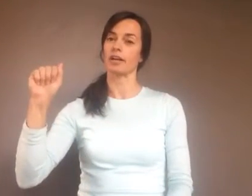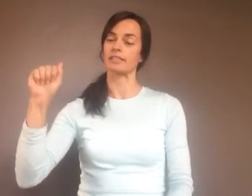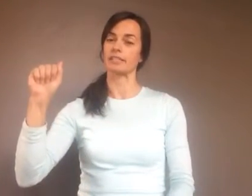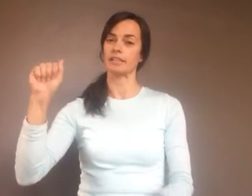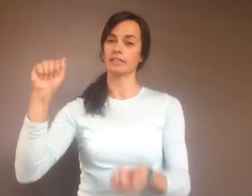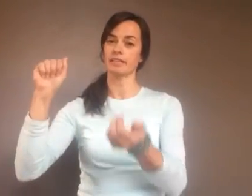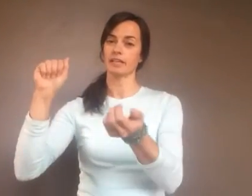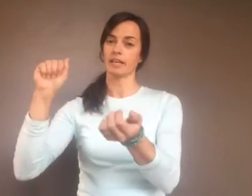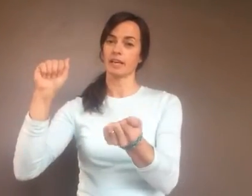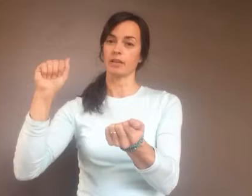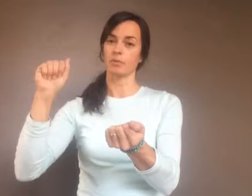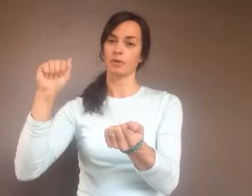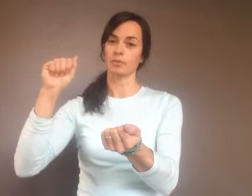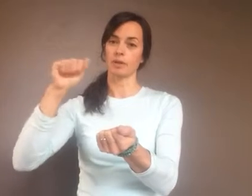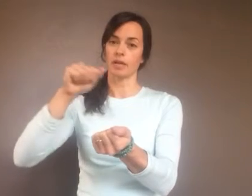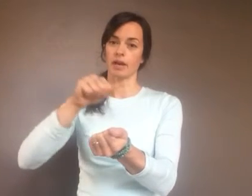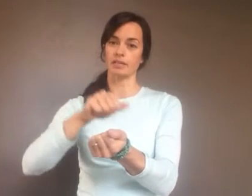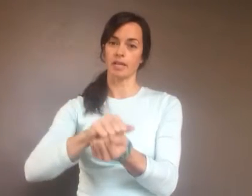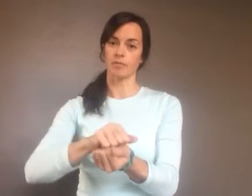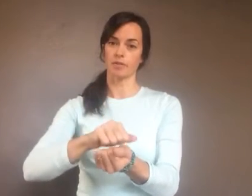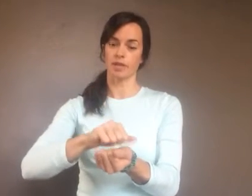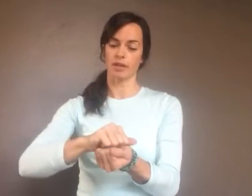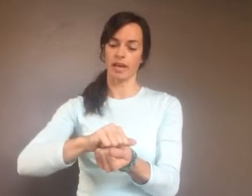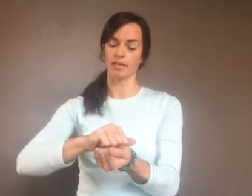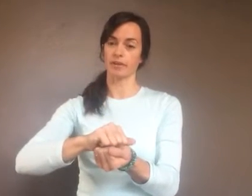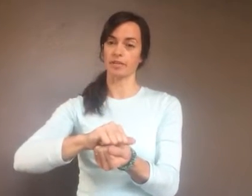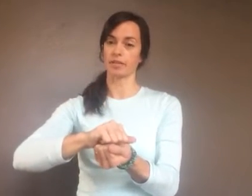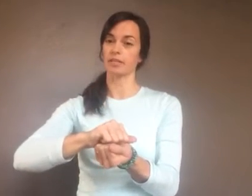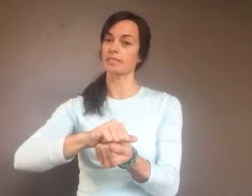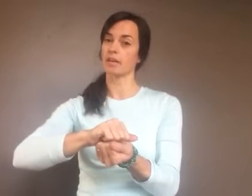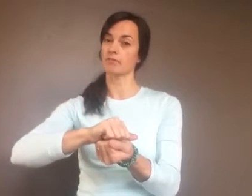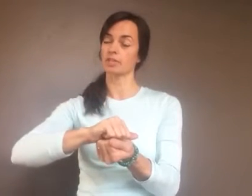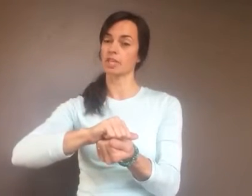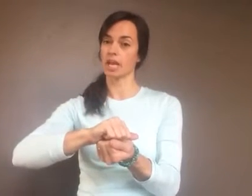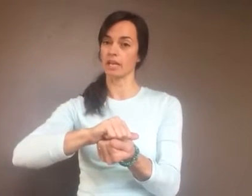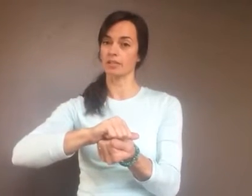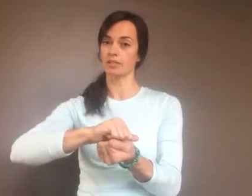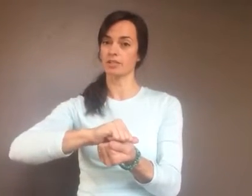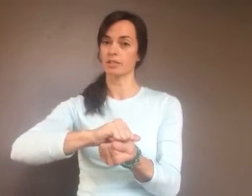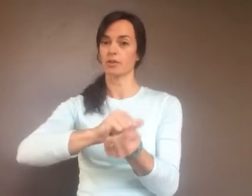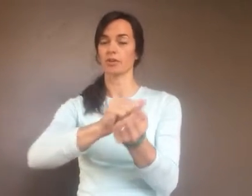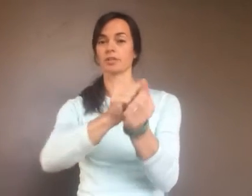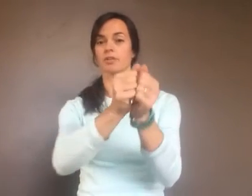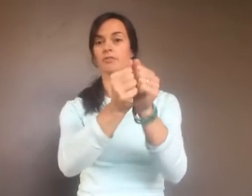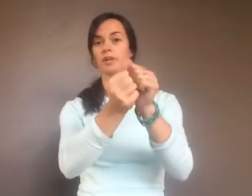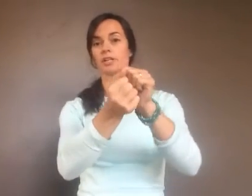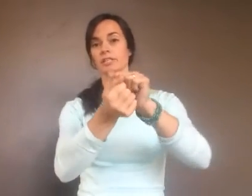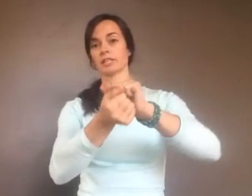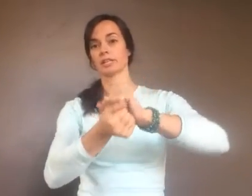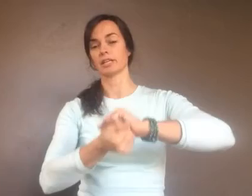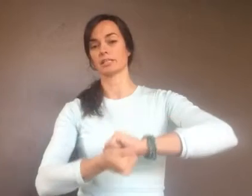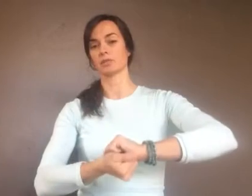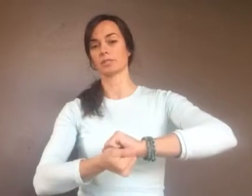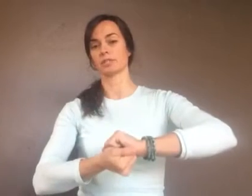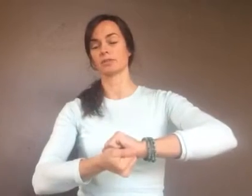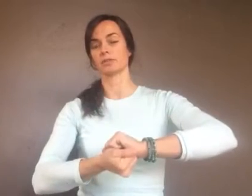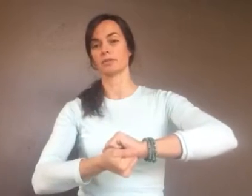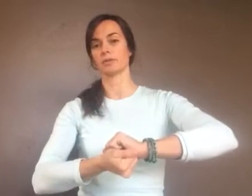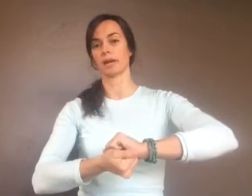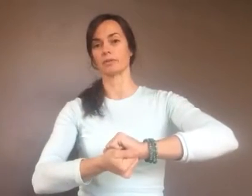Augustine, and then we're going to put it on top of another A down here and the sign for change, or to convert, is to twist those two around